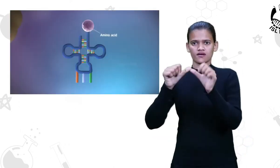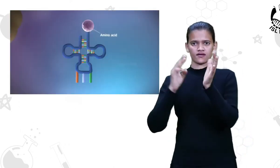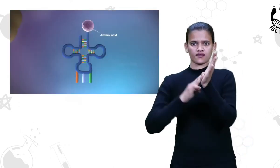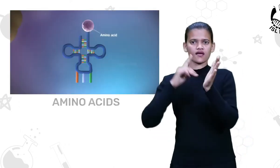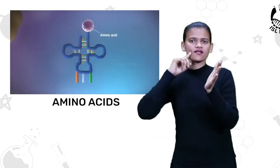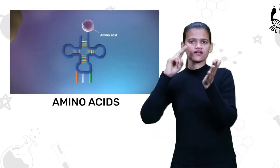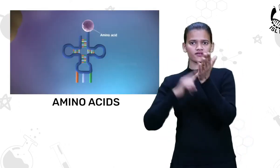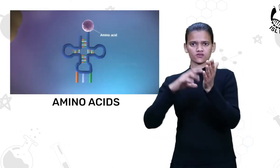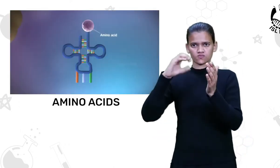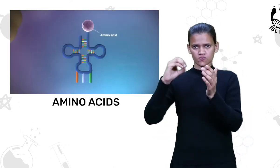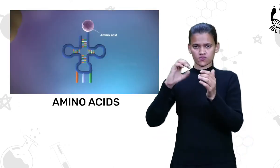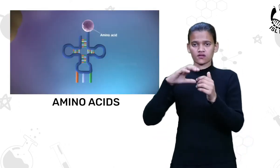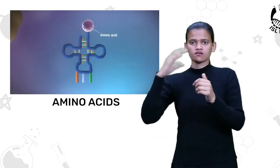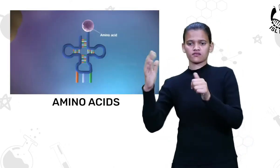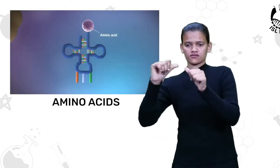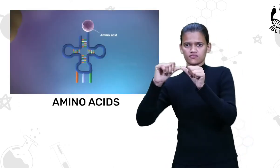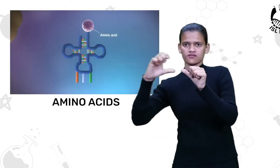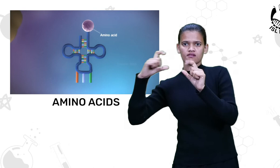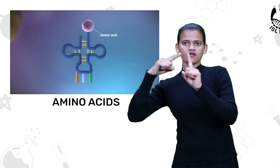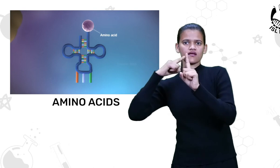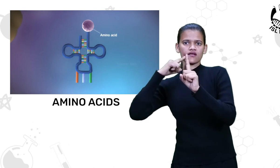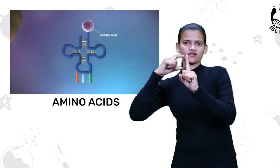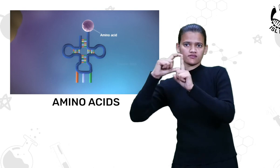Chemically, protein is composed of amino acids,